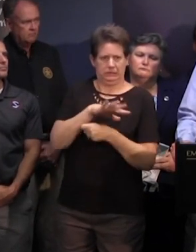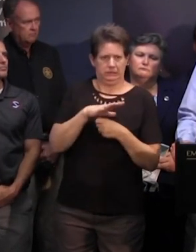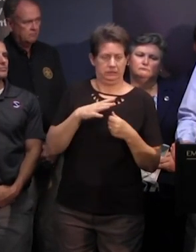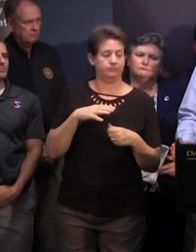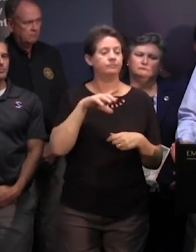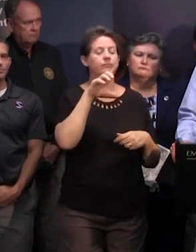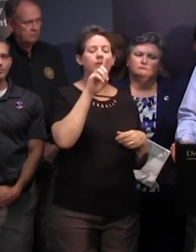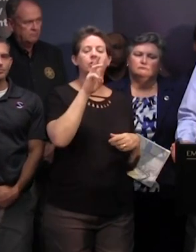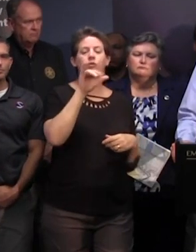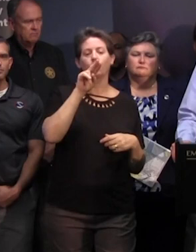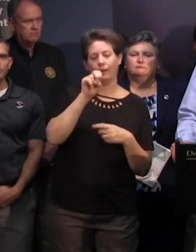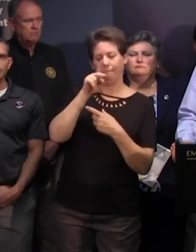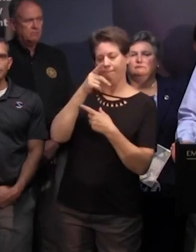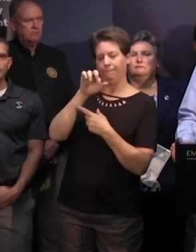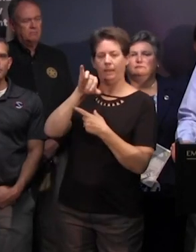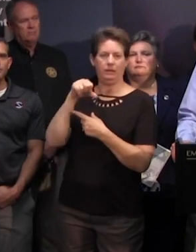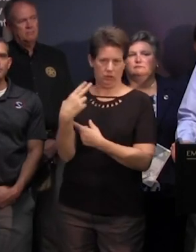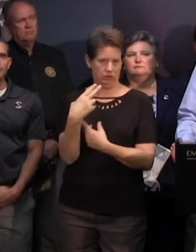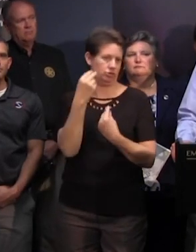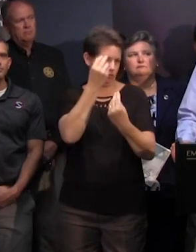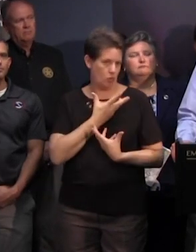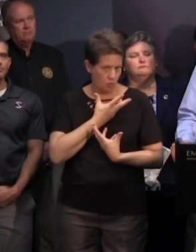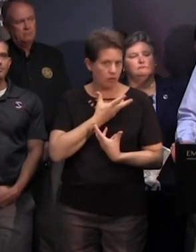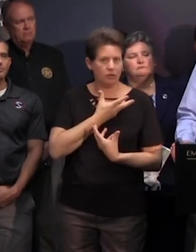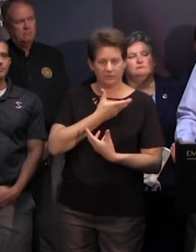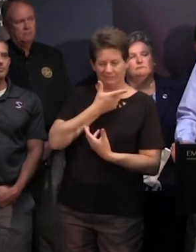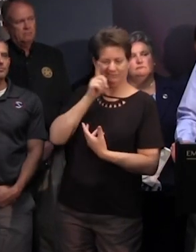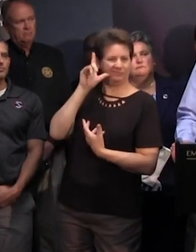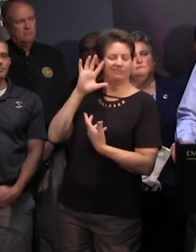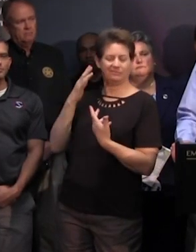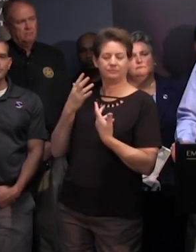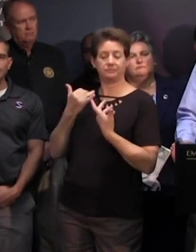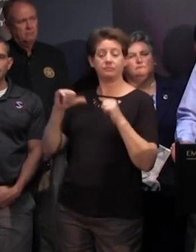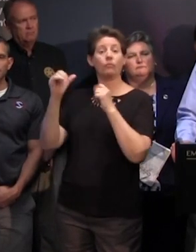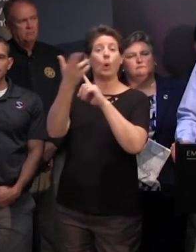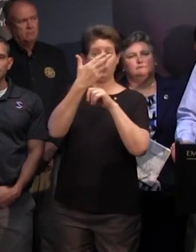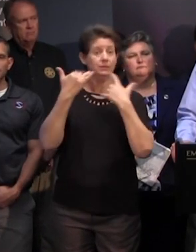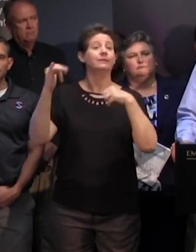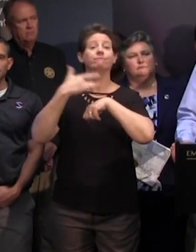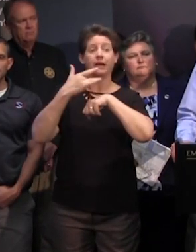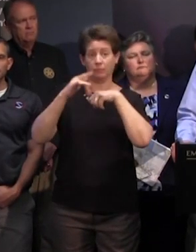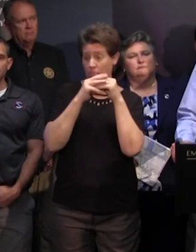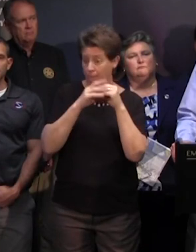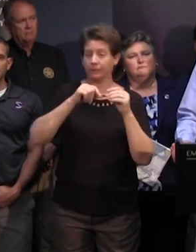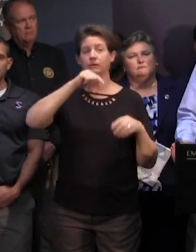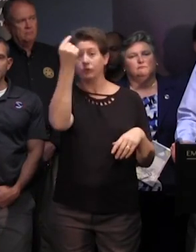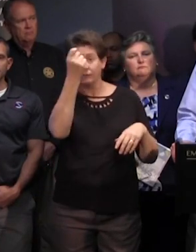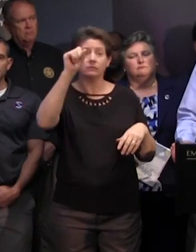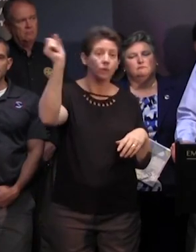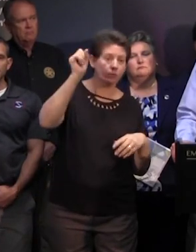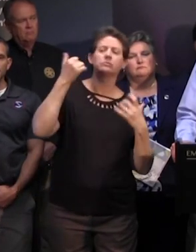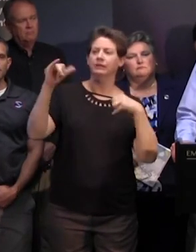dwayne parish of parks recreation tourism told us earlier today they're still hotel rooms in columbia they're greenville in